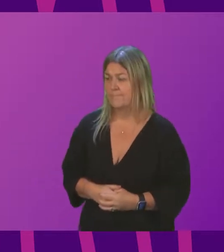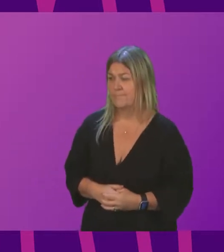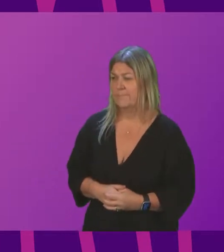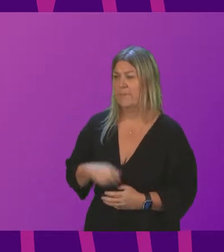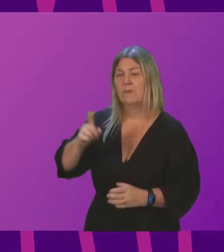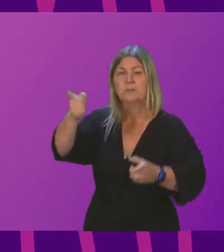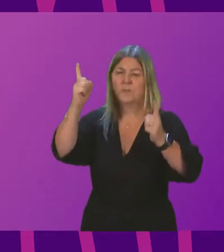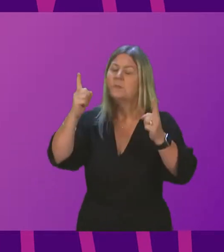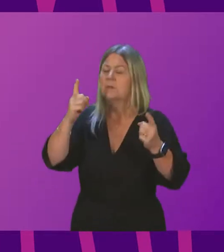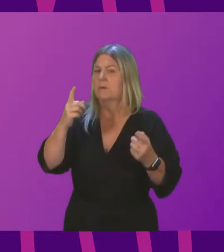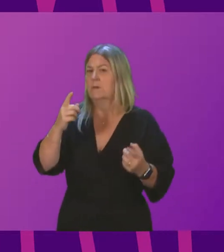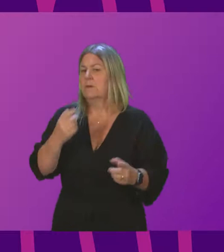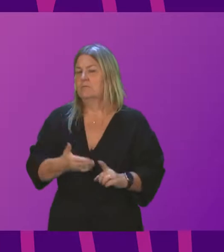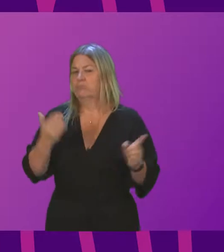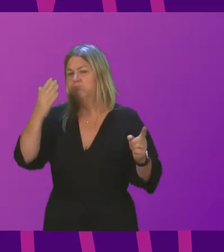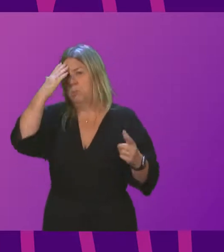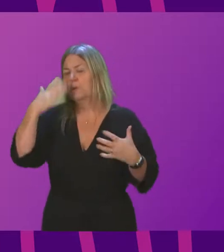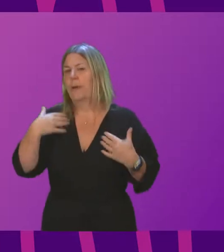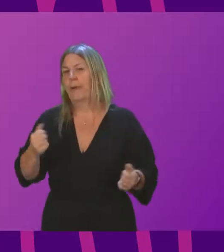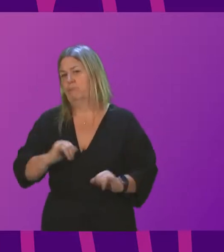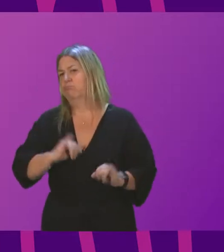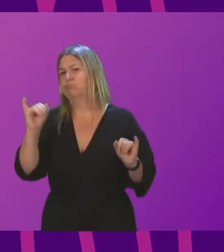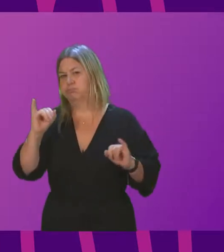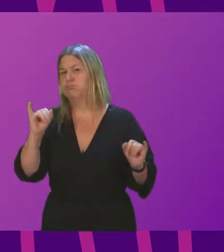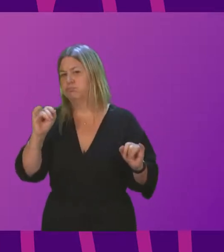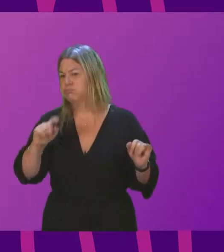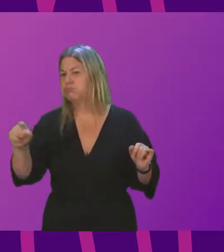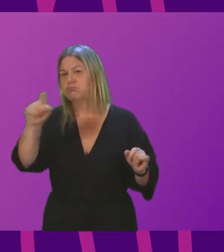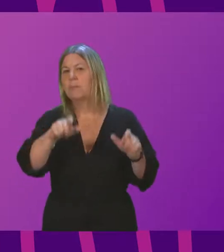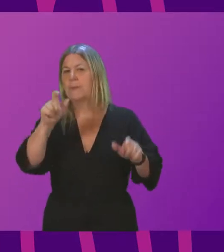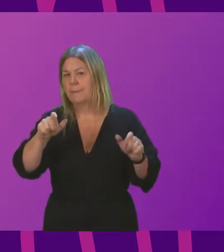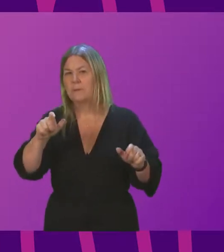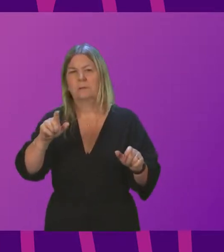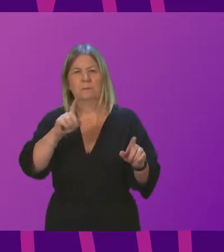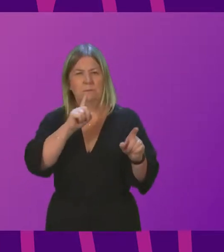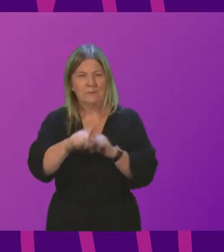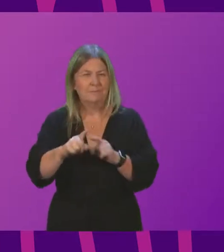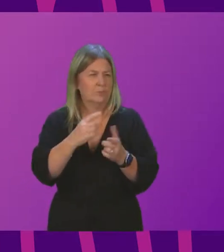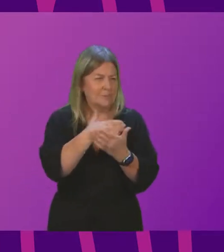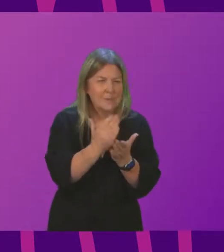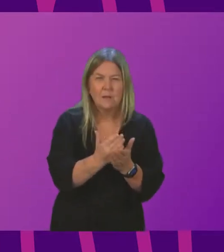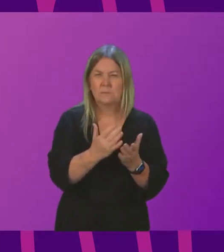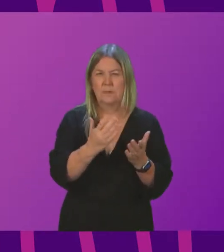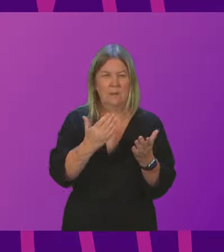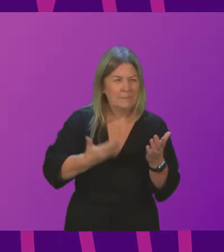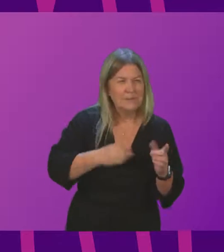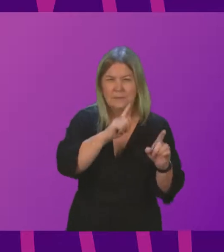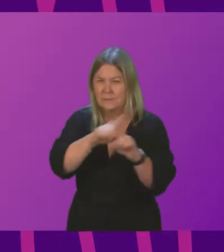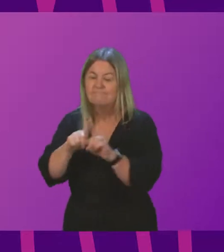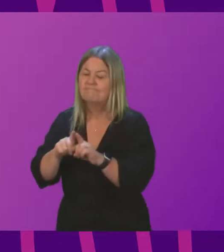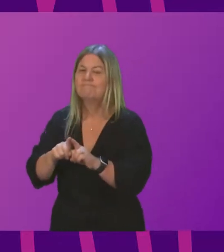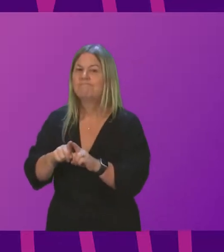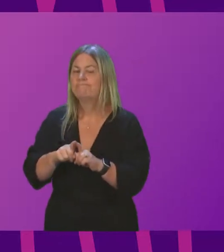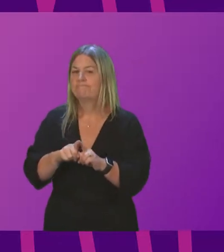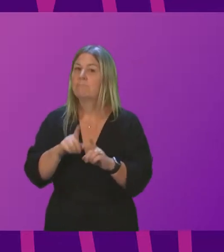has been a mental health impact on many, many people in different sectors across the country. We are taking steps in a